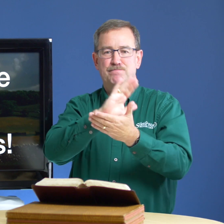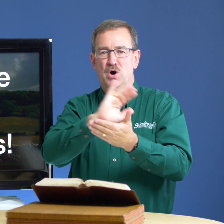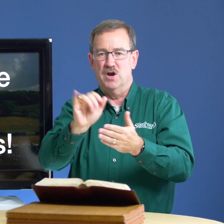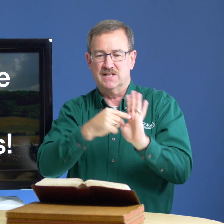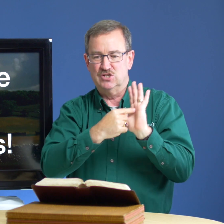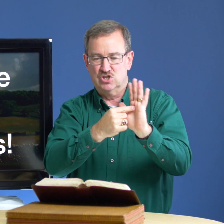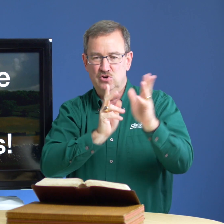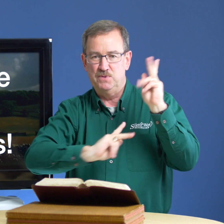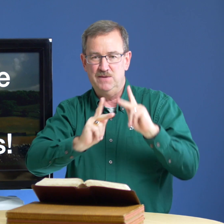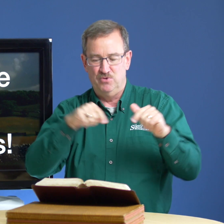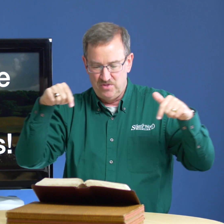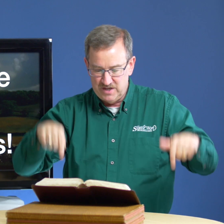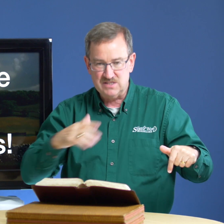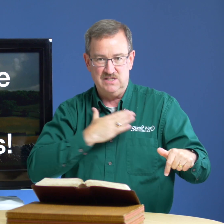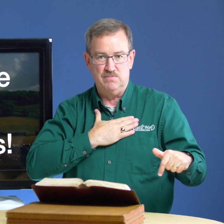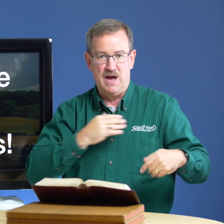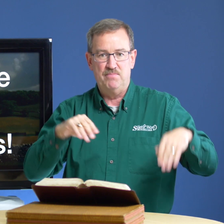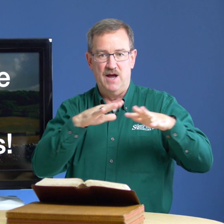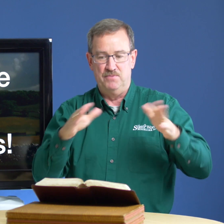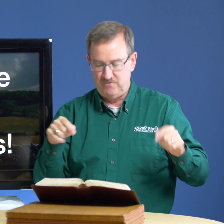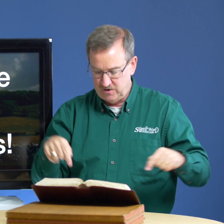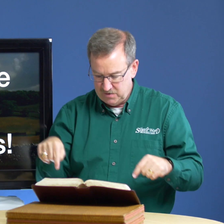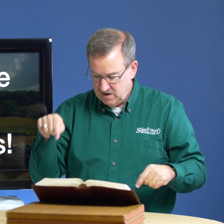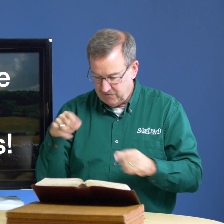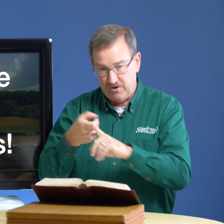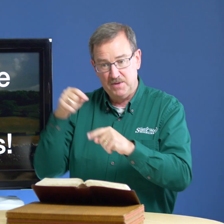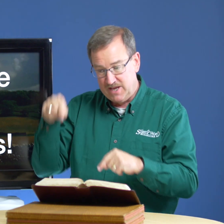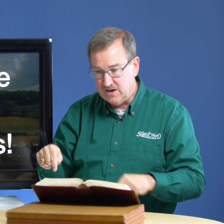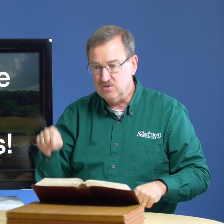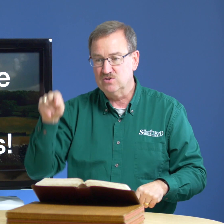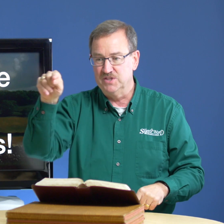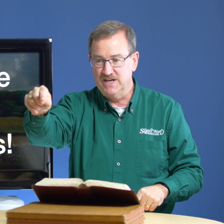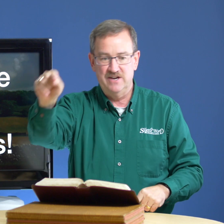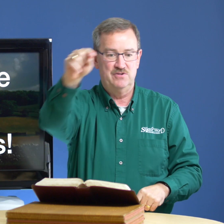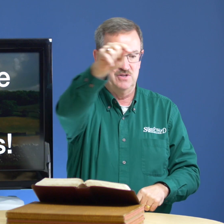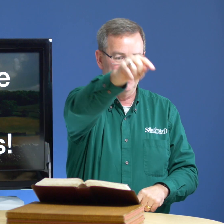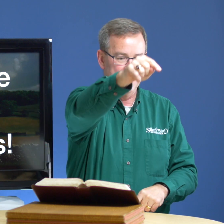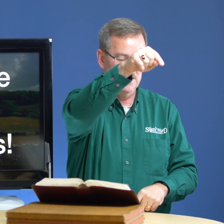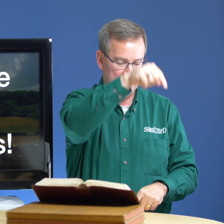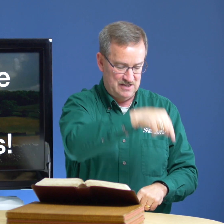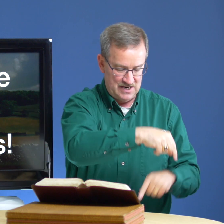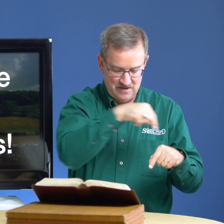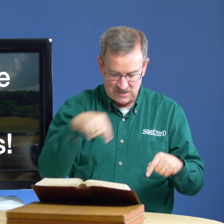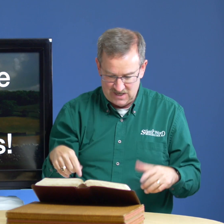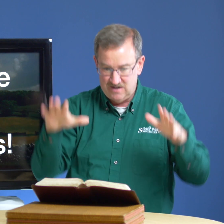mark that showed people this is my property from from here to there to there to there to here